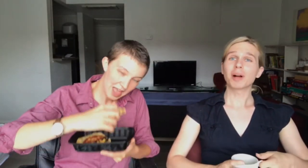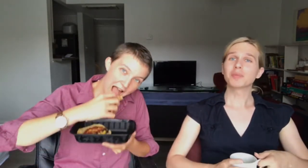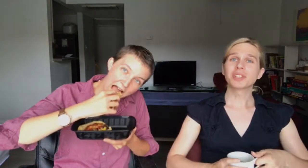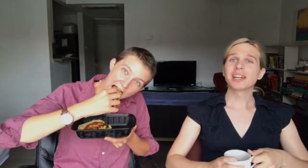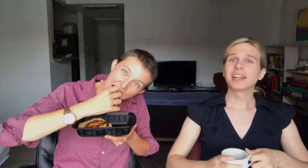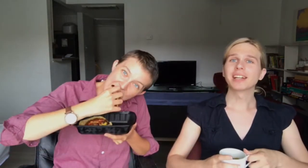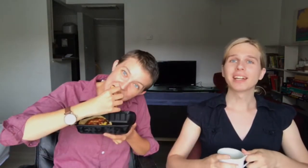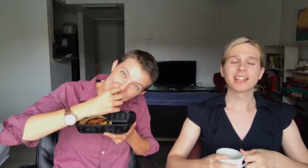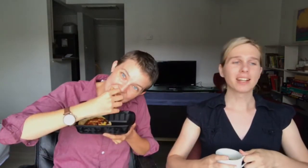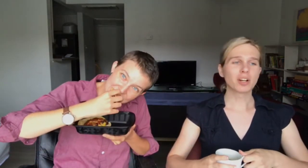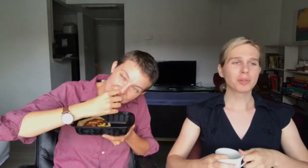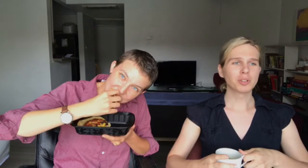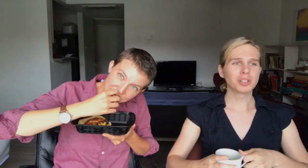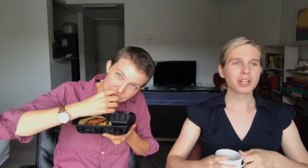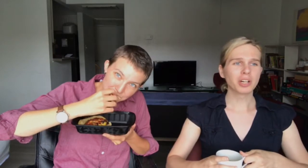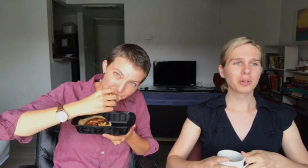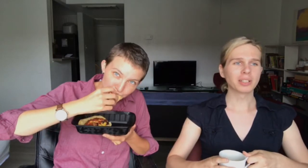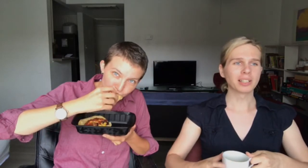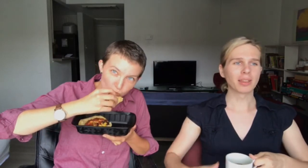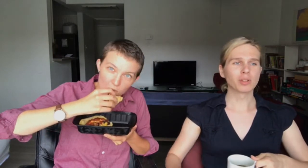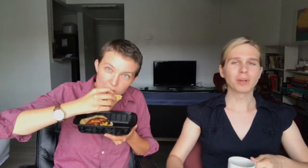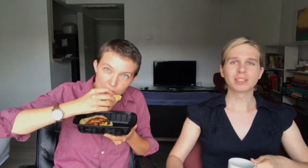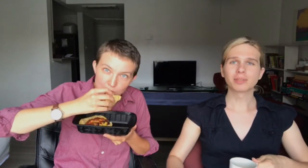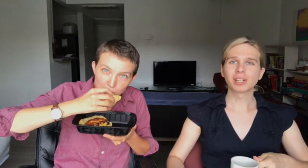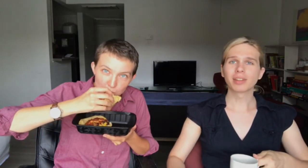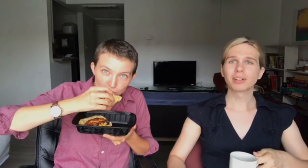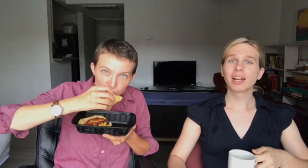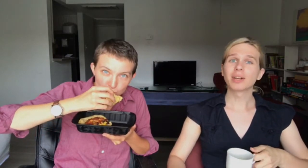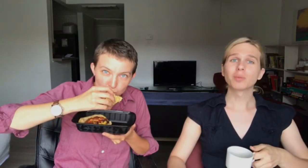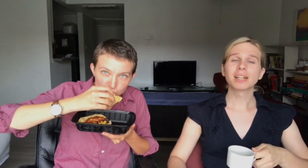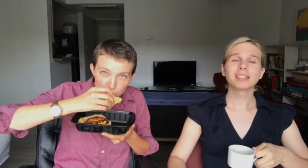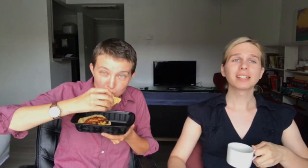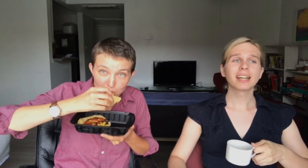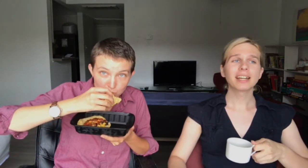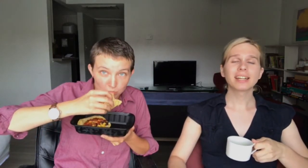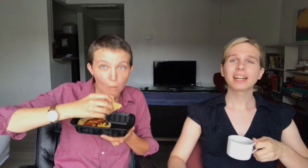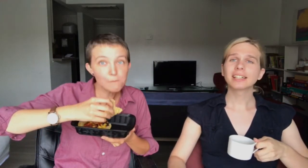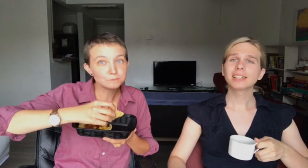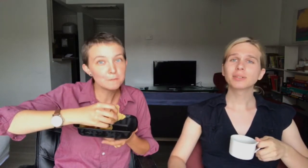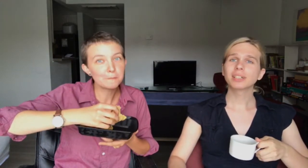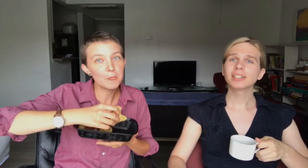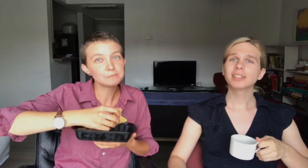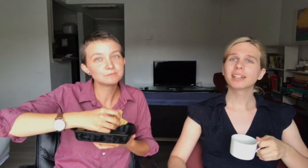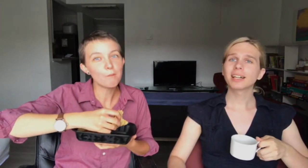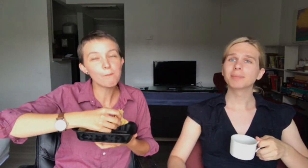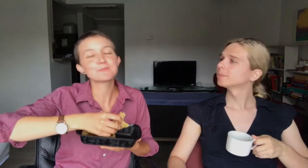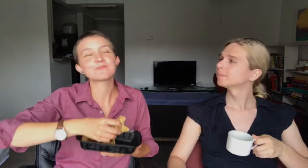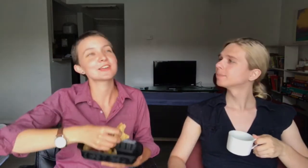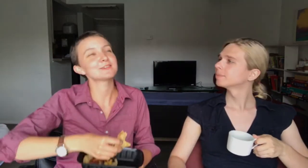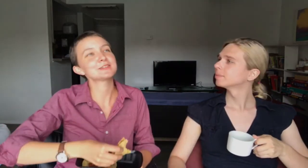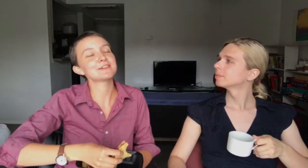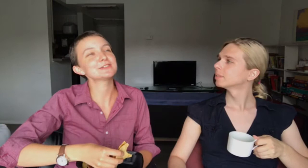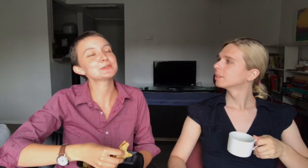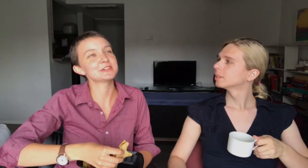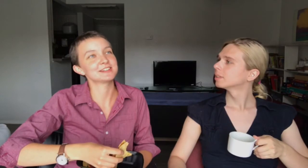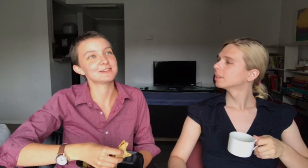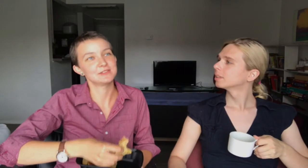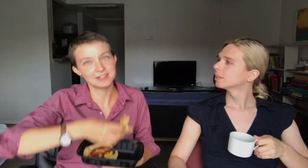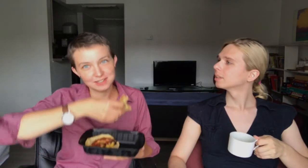bombs today. And had an opportunity to go. And threw myself together. And went. And had a really good time. I feel so weird that I haven't even asked